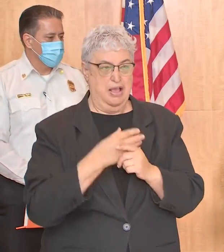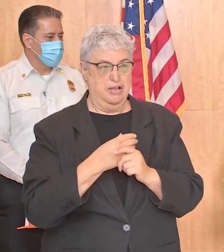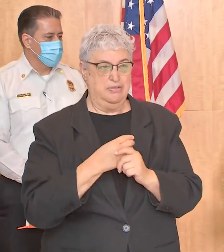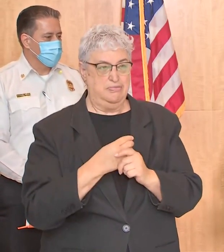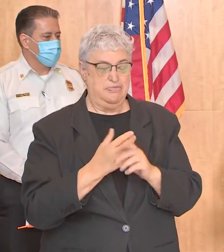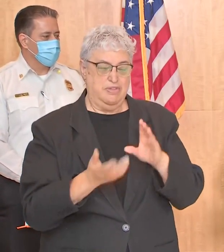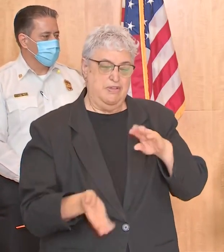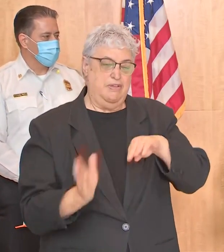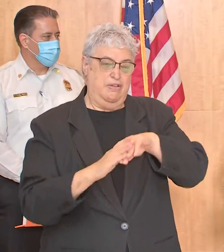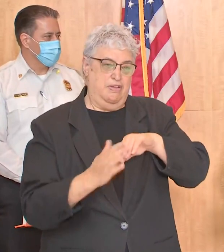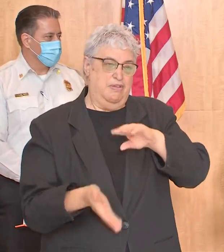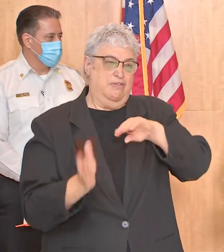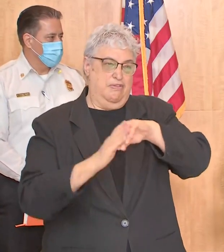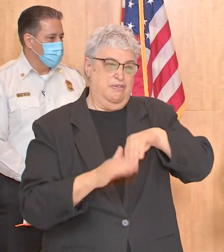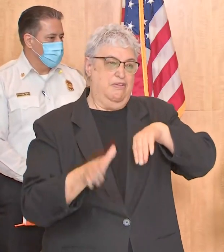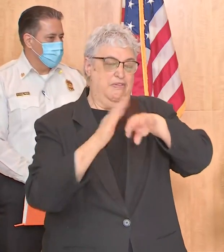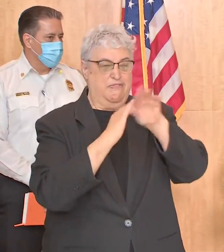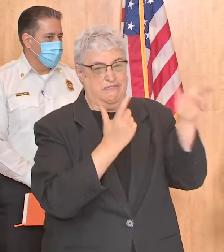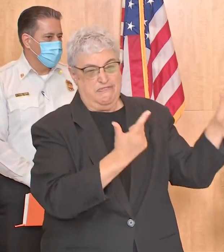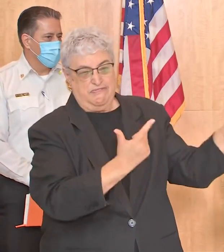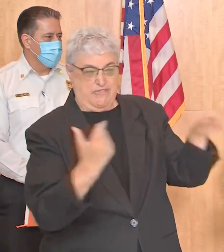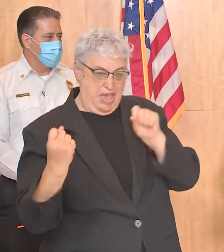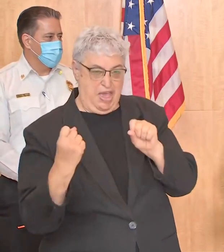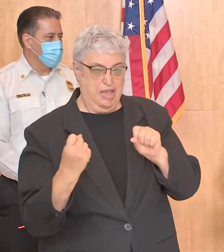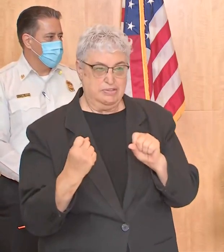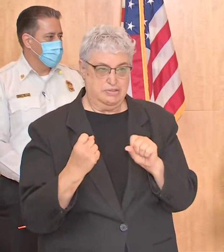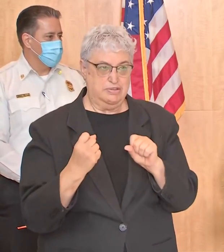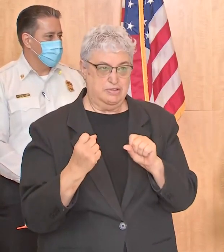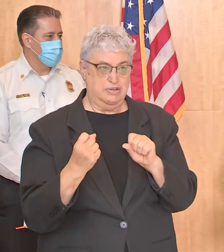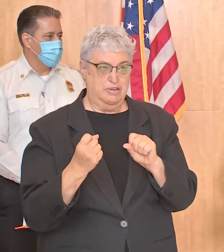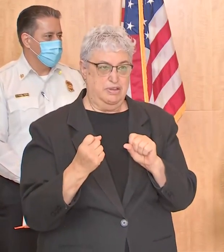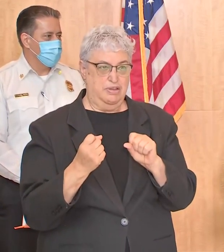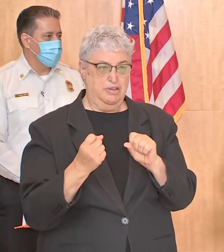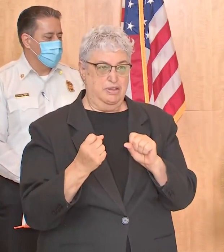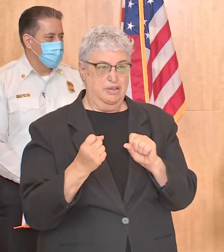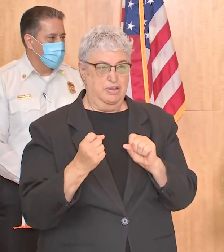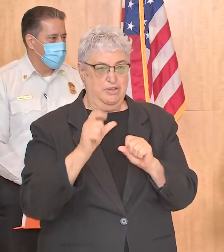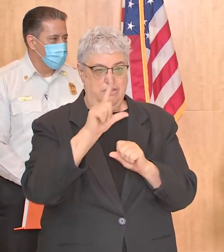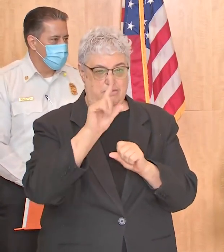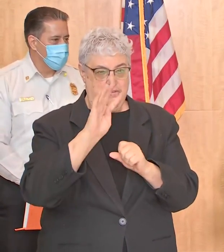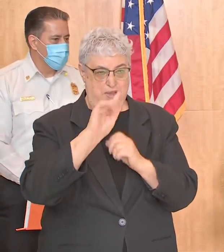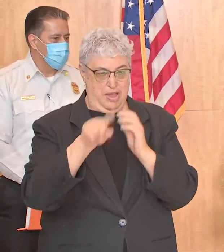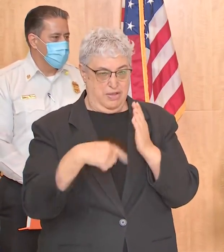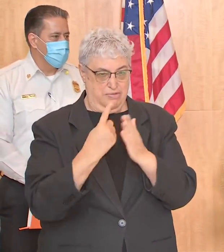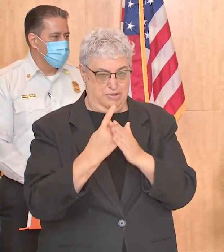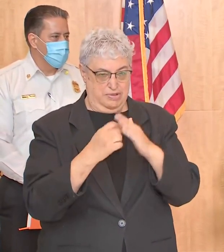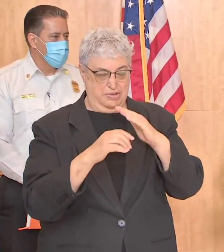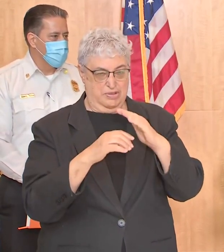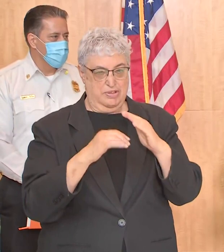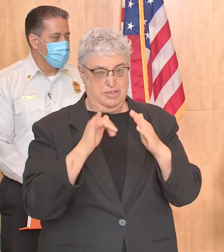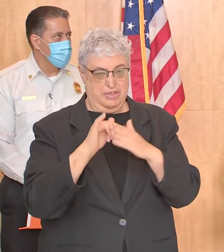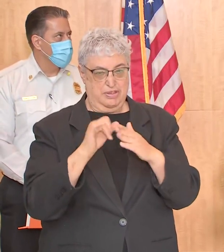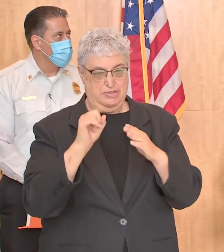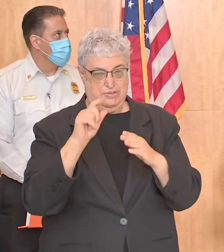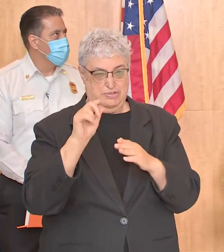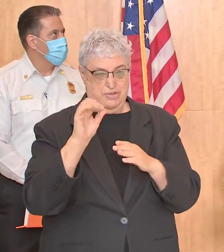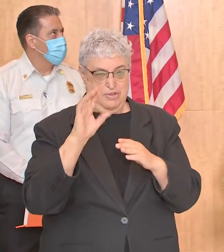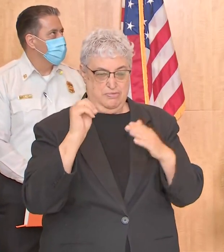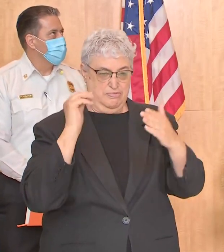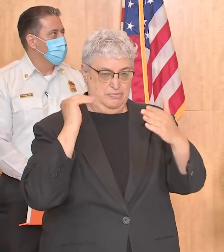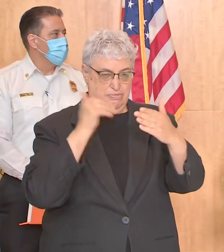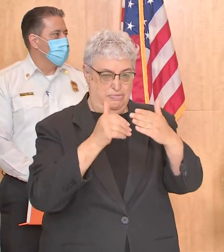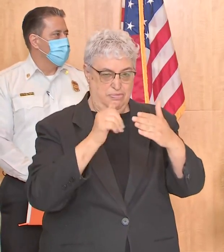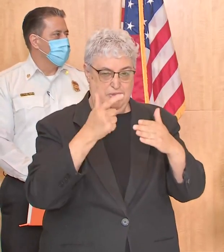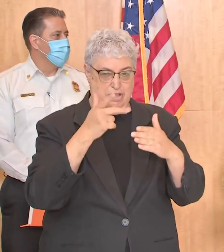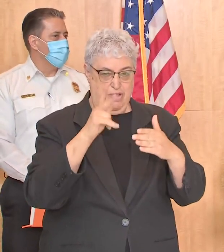intensification of these storms in less than in less than 24 hours these storms once they get into the